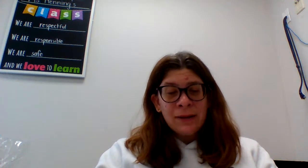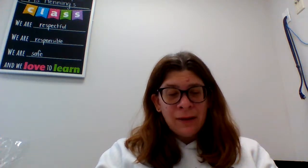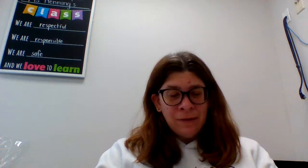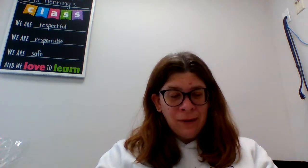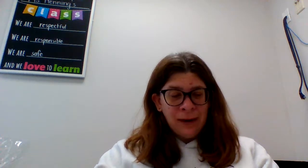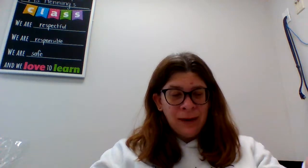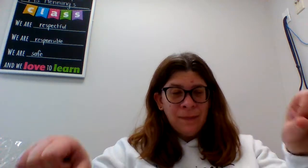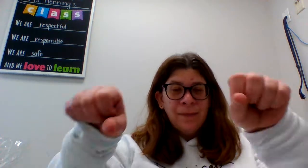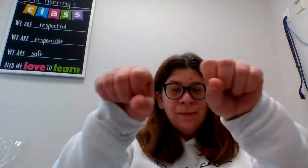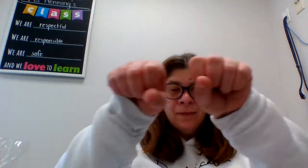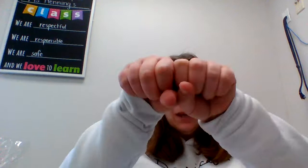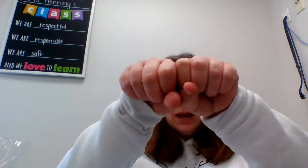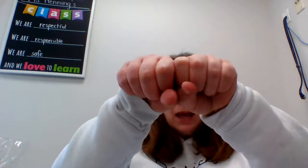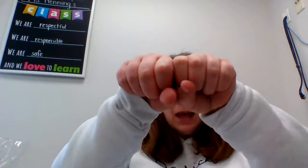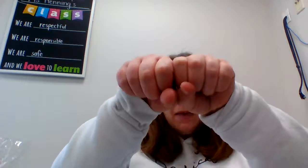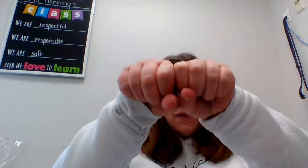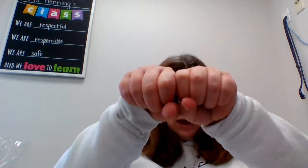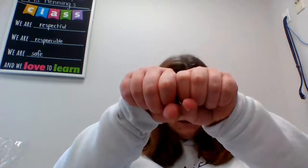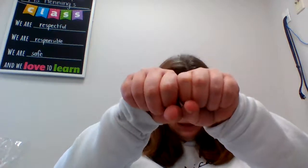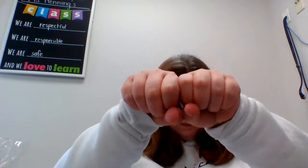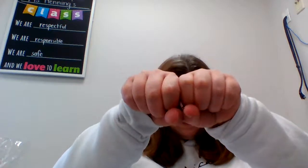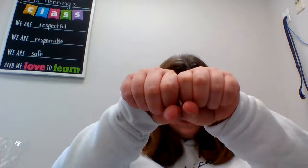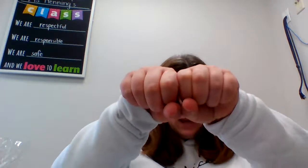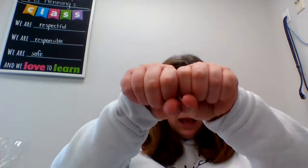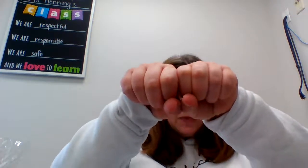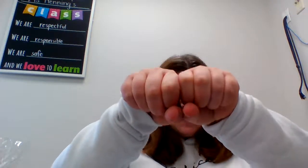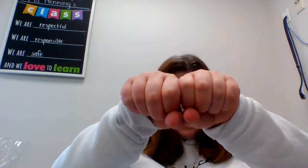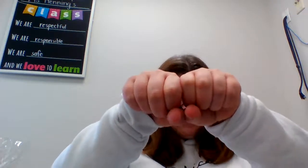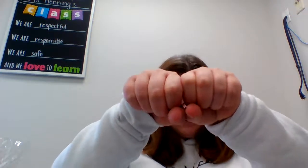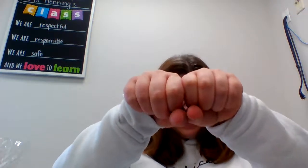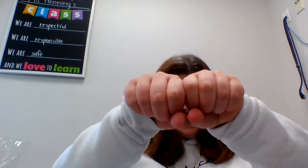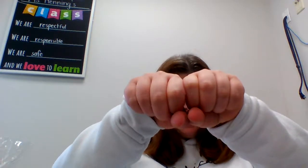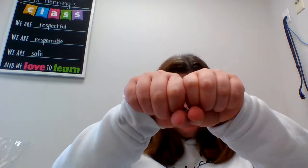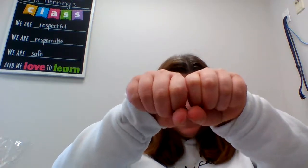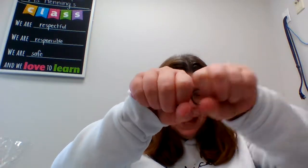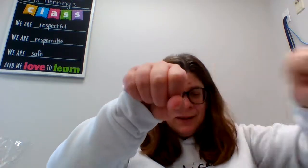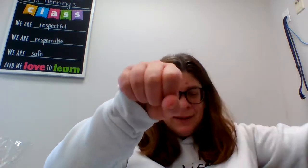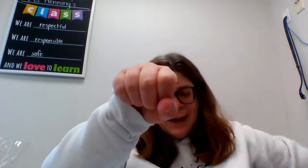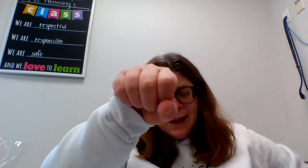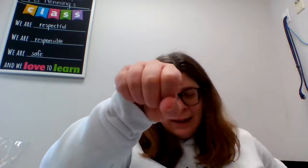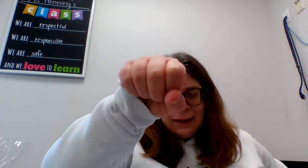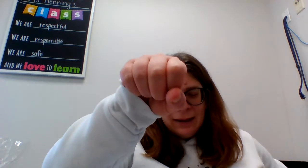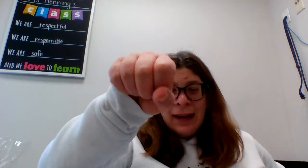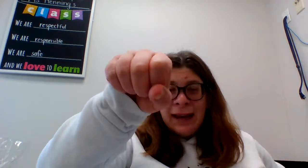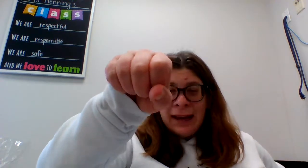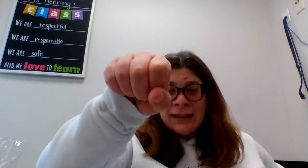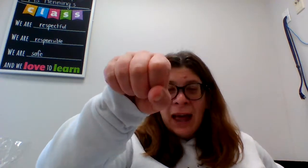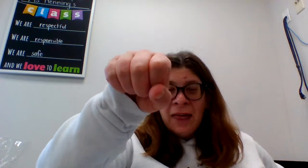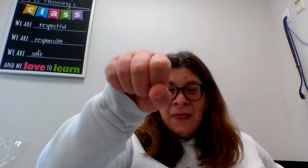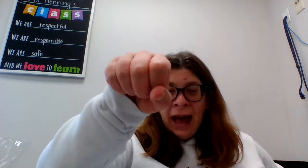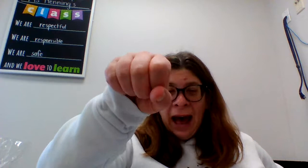of the word thousand thousand without sin is thou